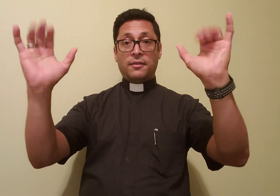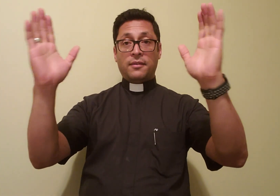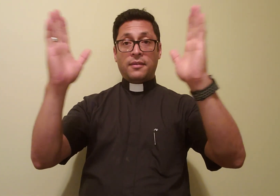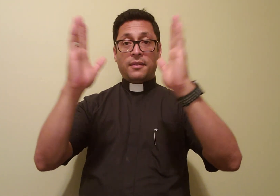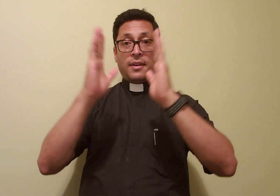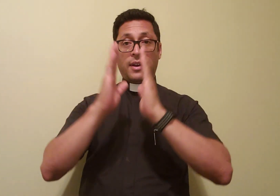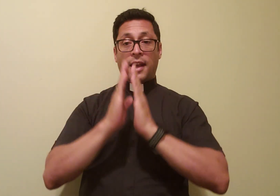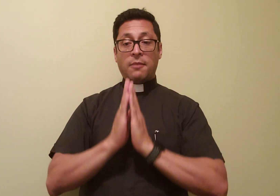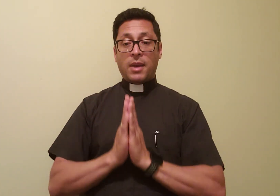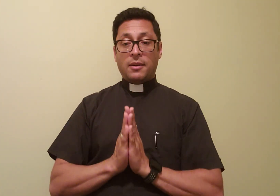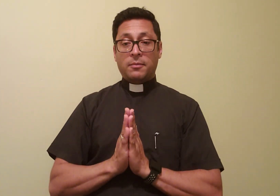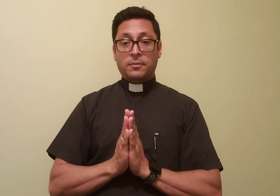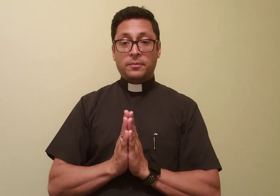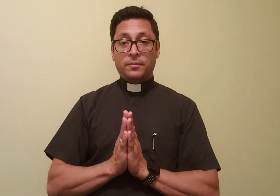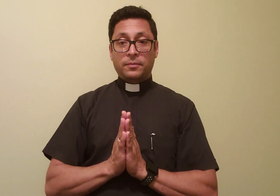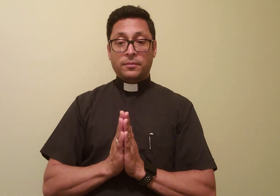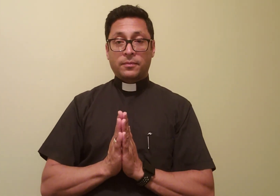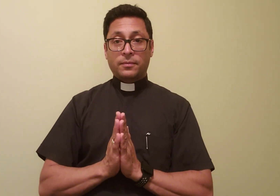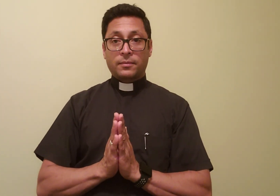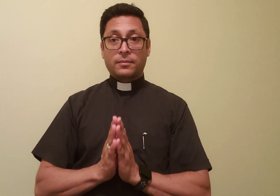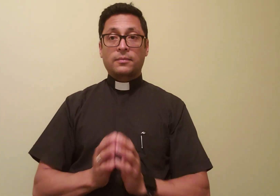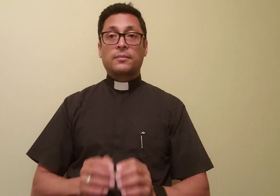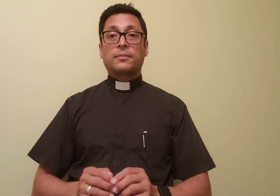Amen. Amen. . .